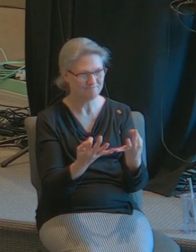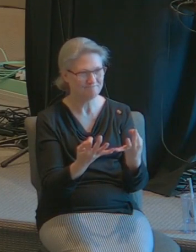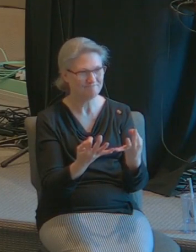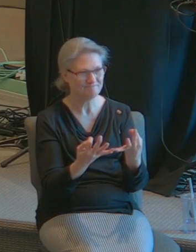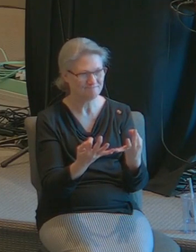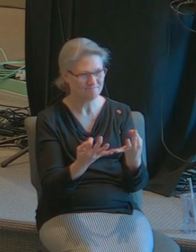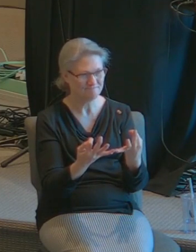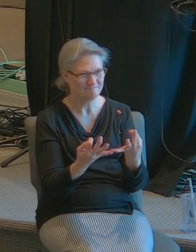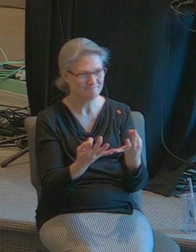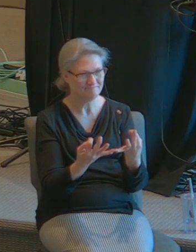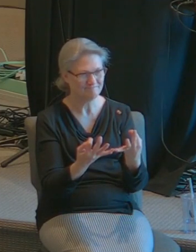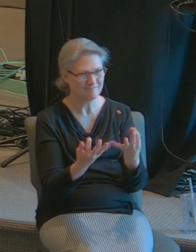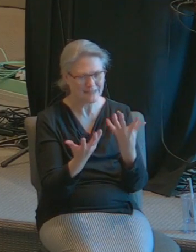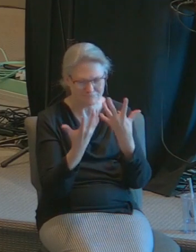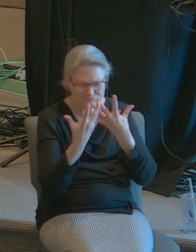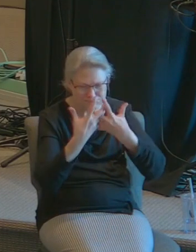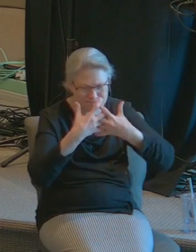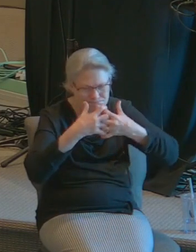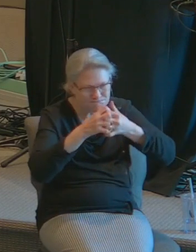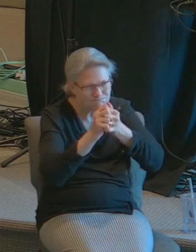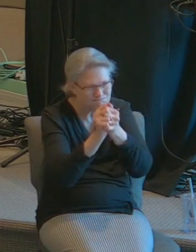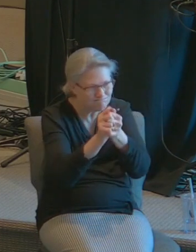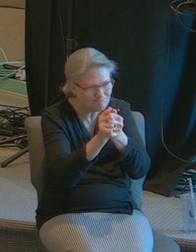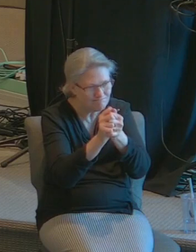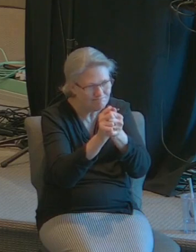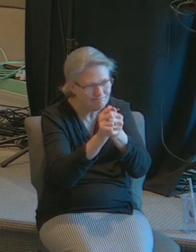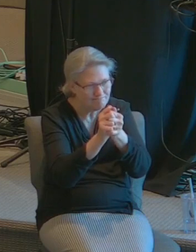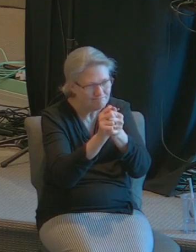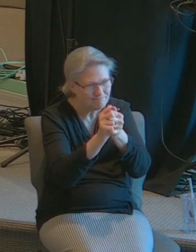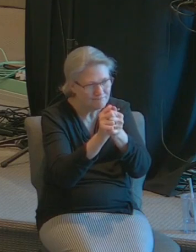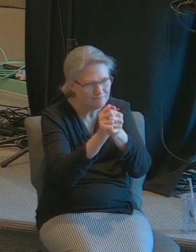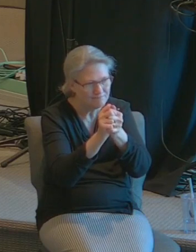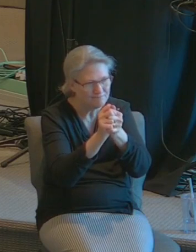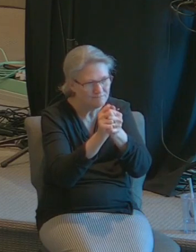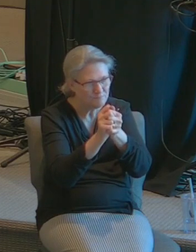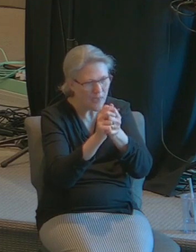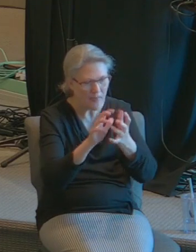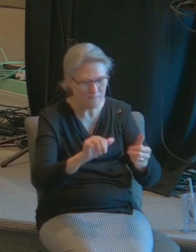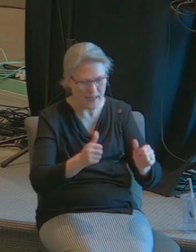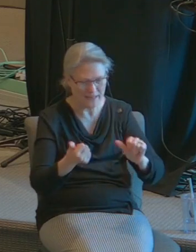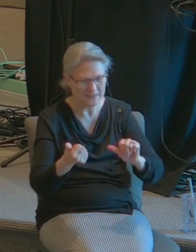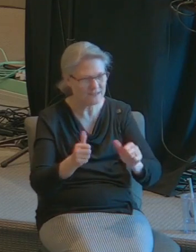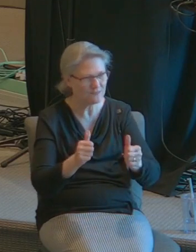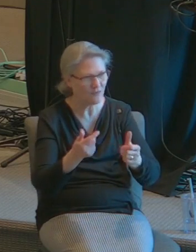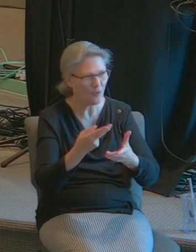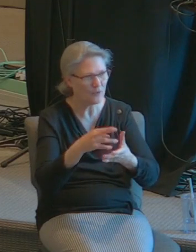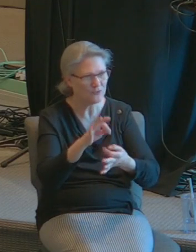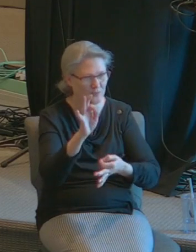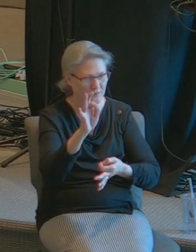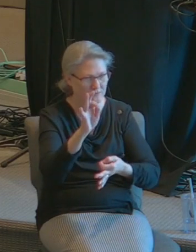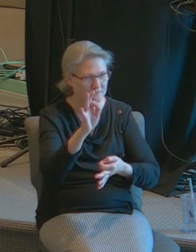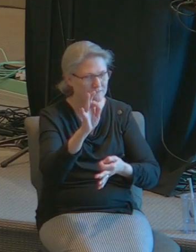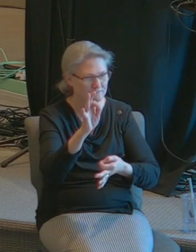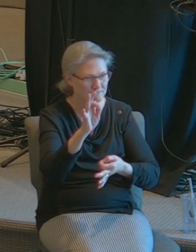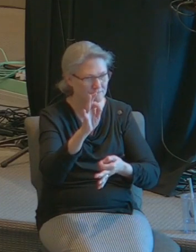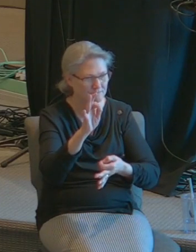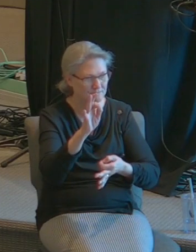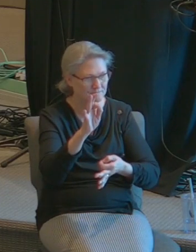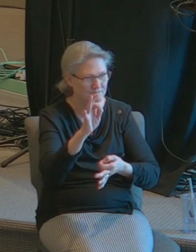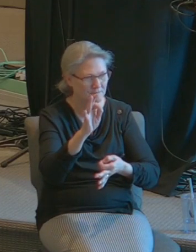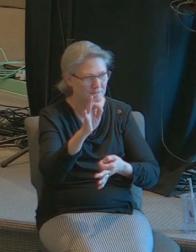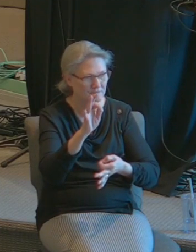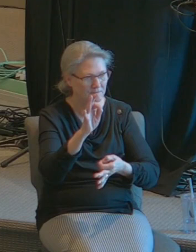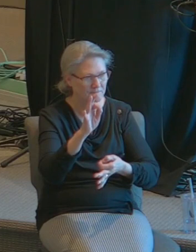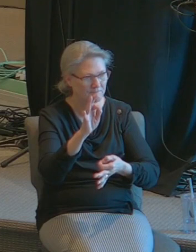integrated together by the baptism of the Holy Spirit so